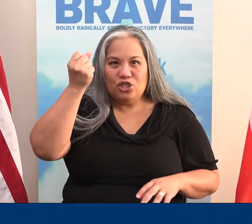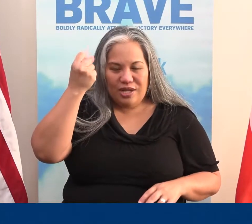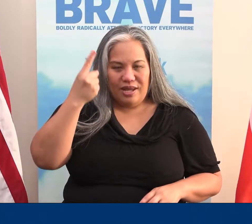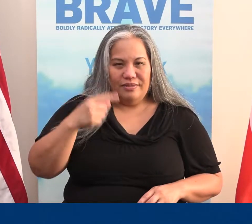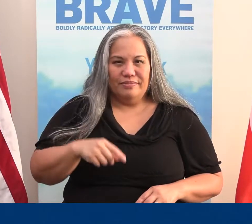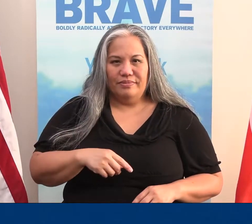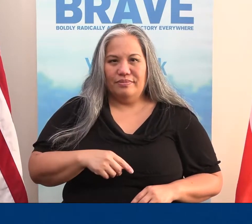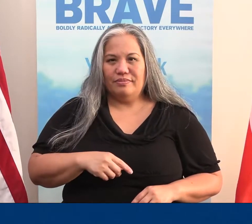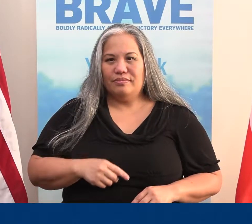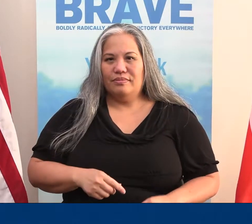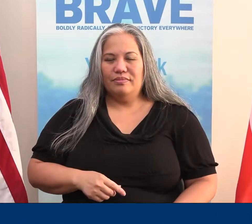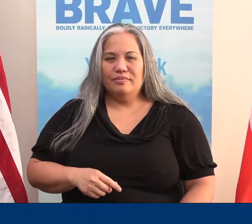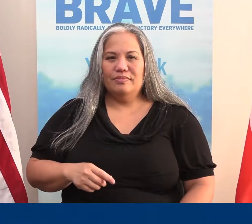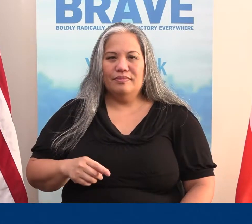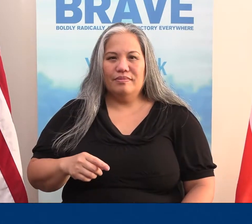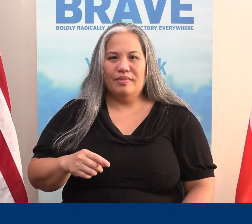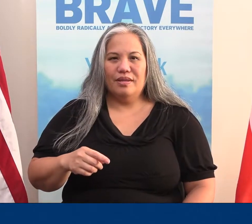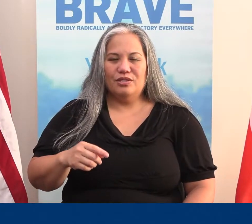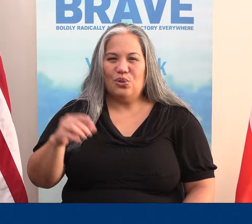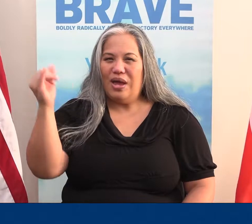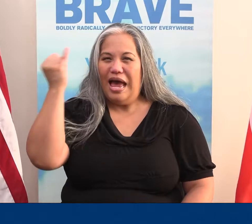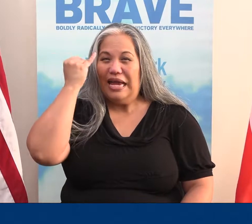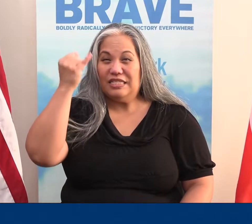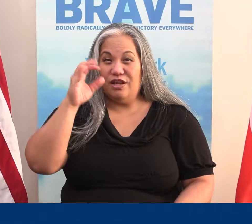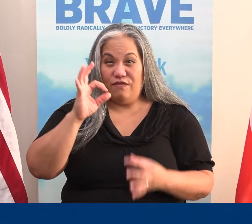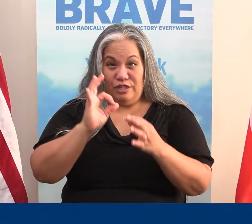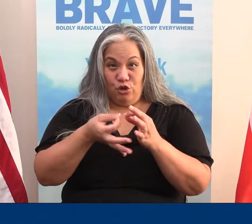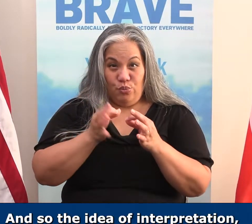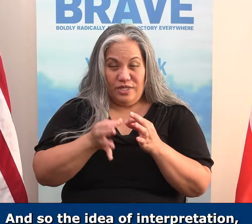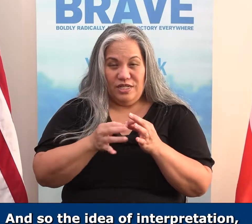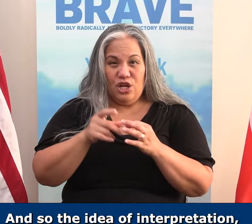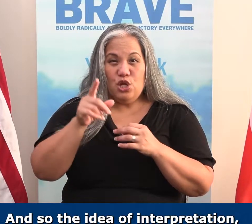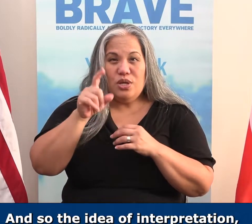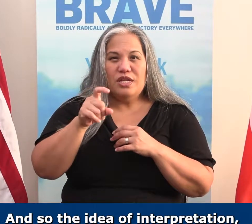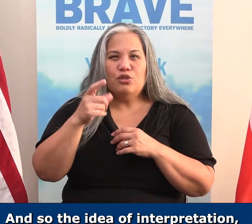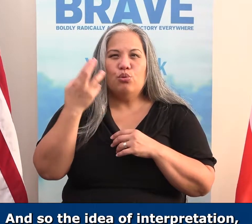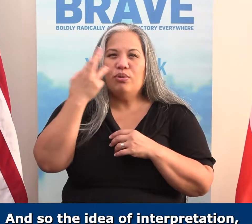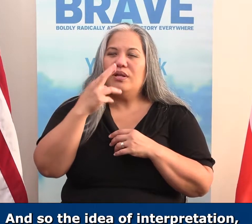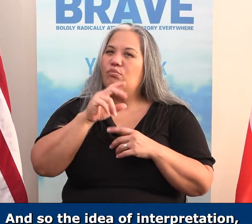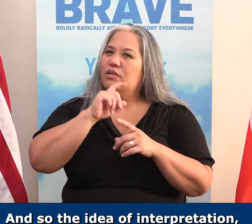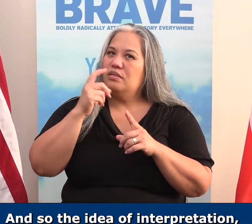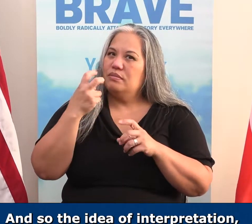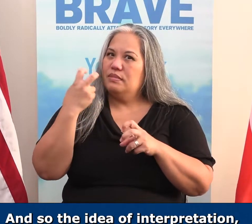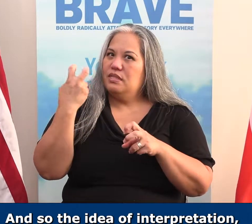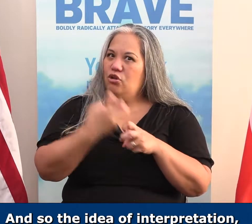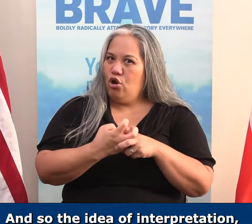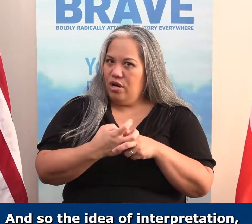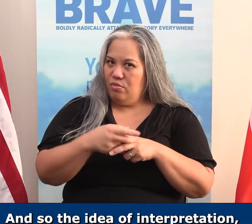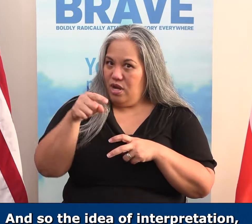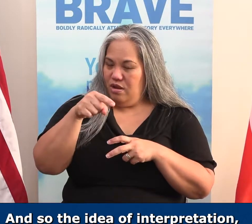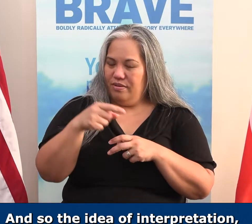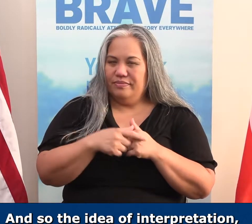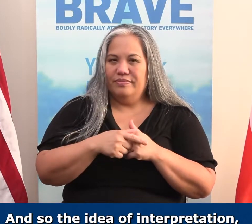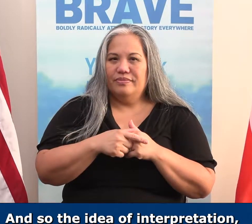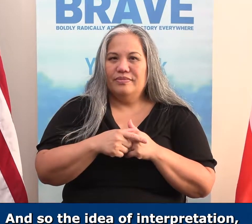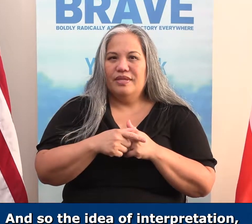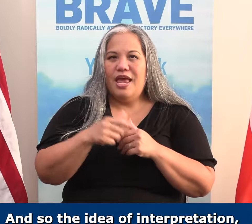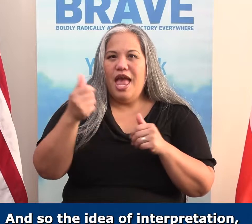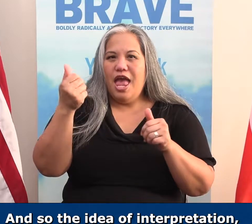don't want to understand. And so, the idea of interpretation, you need to really hit hard right here,